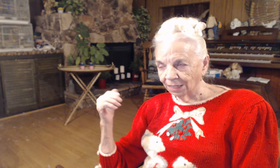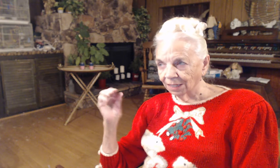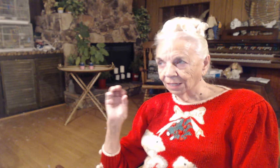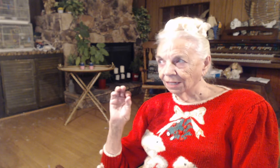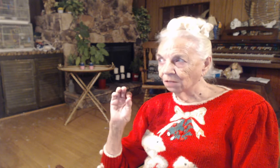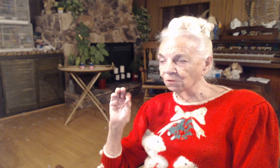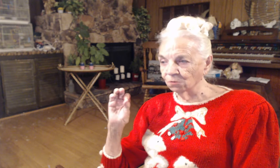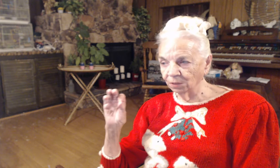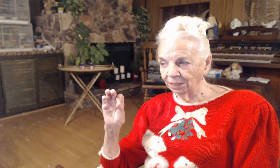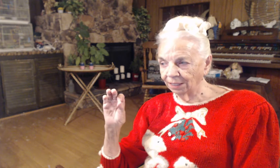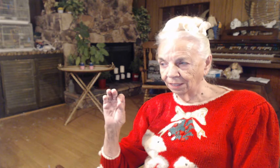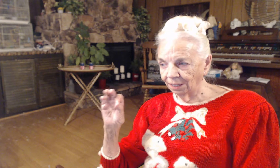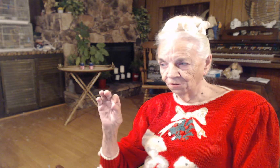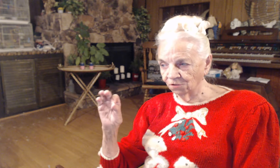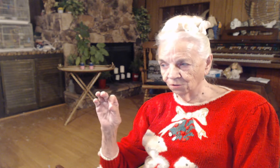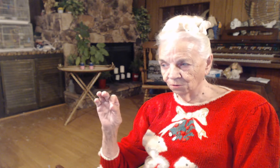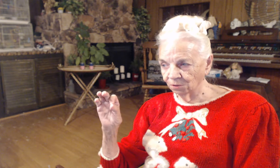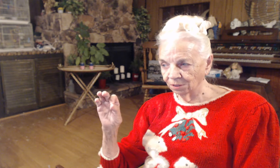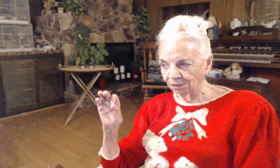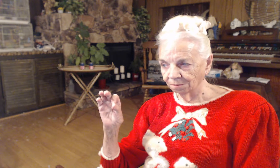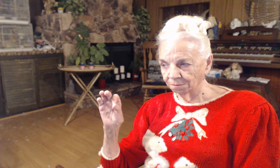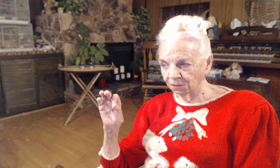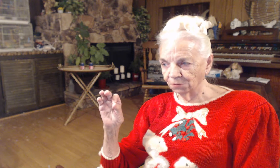He was really into music.